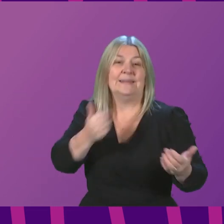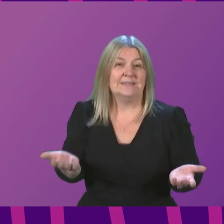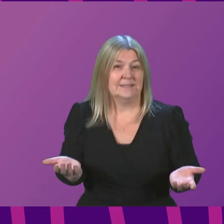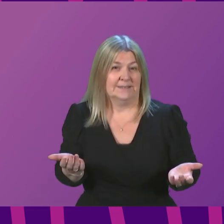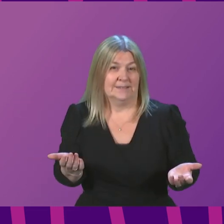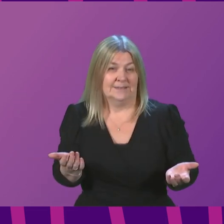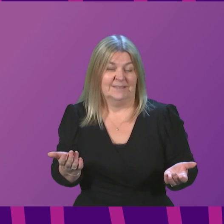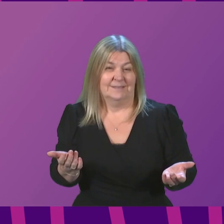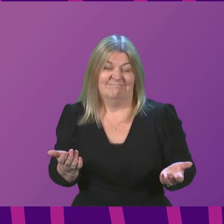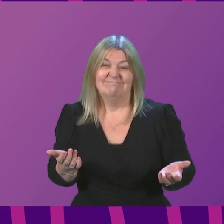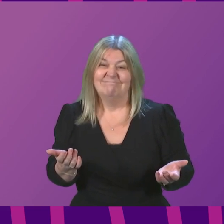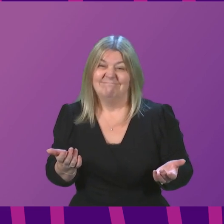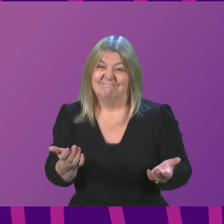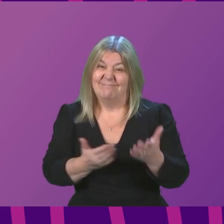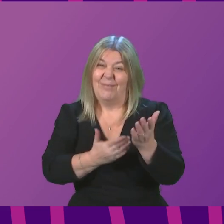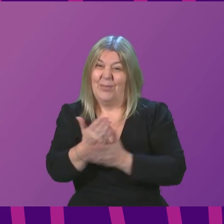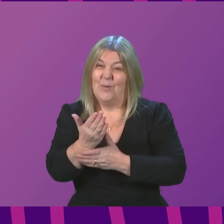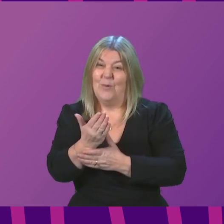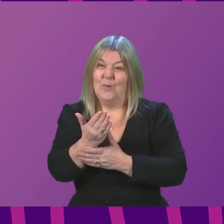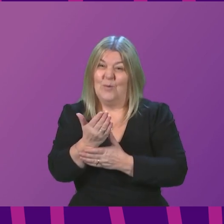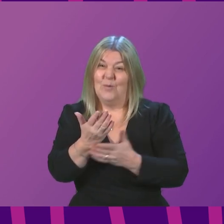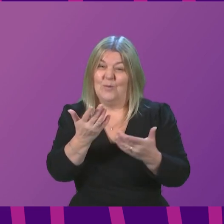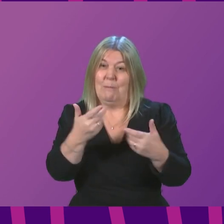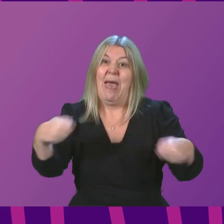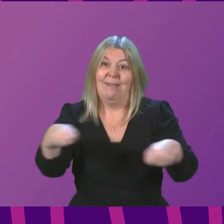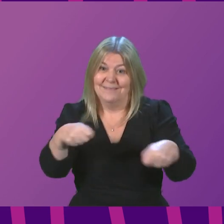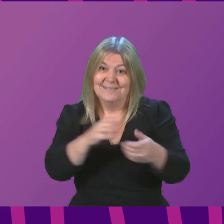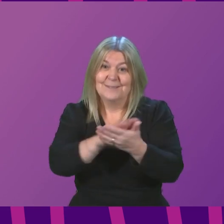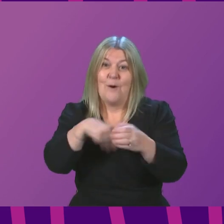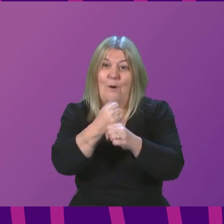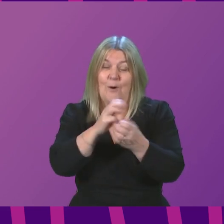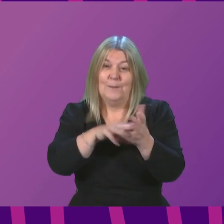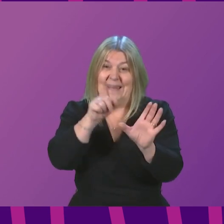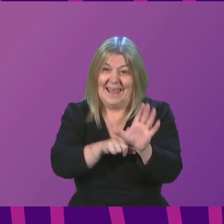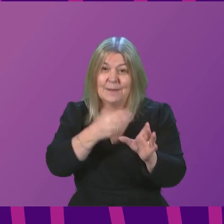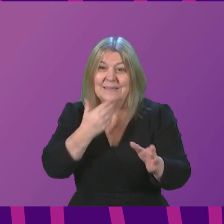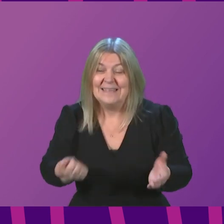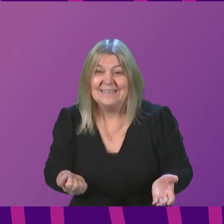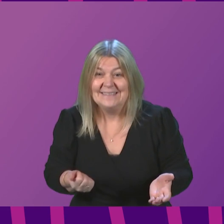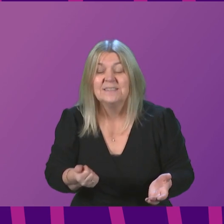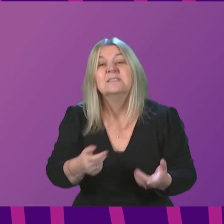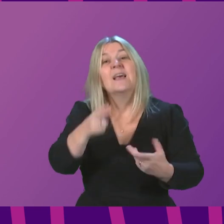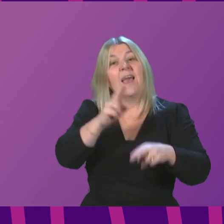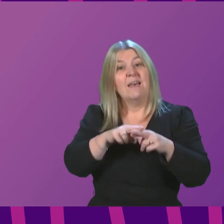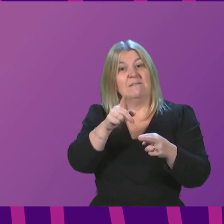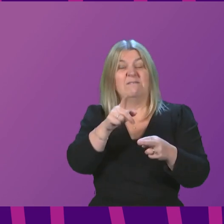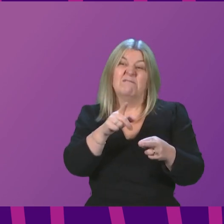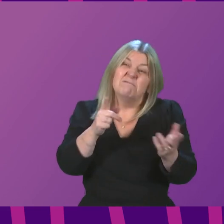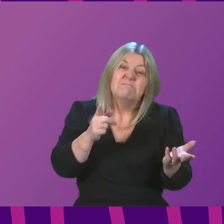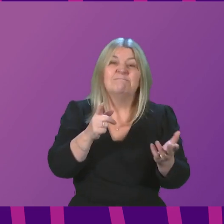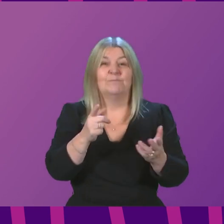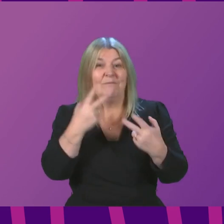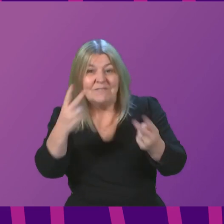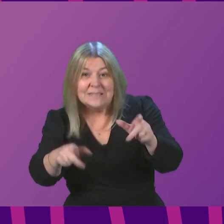even over Hugmanay. If you do visit indoor public places, limit the number of households in your group to three at